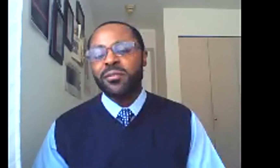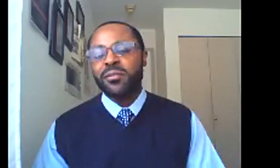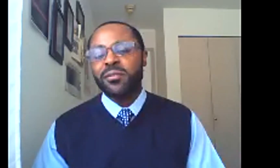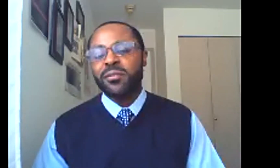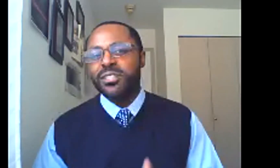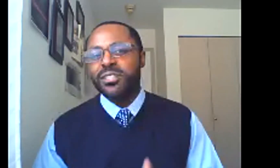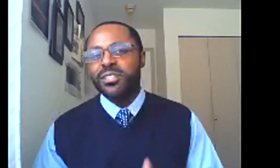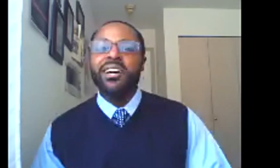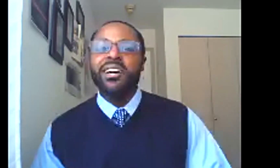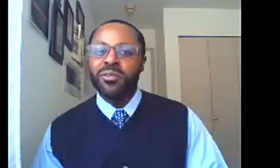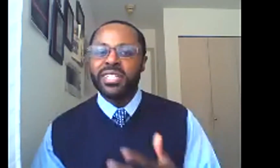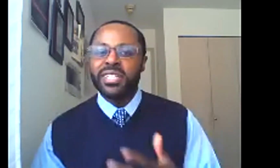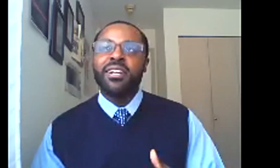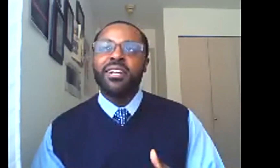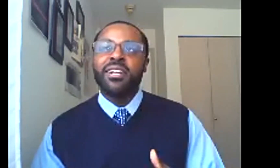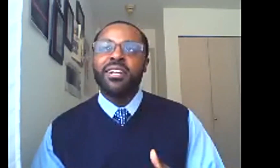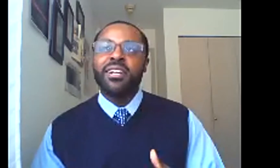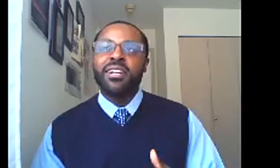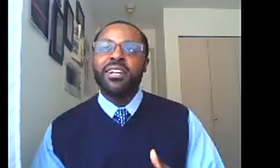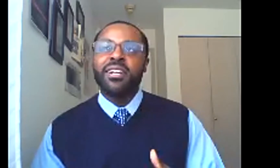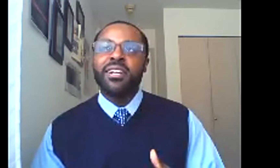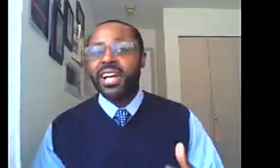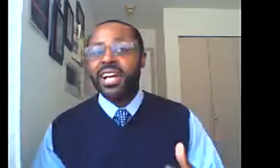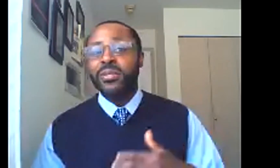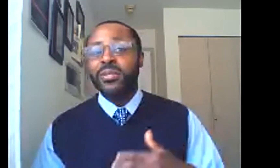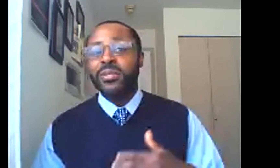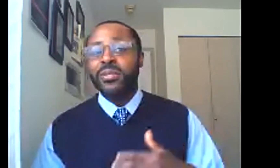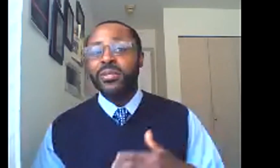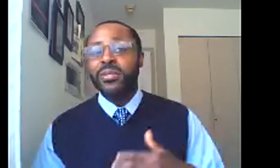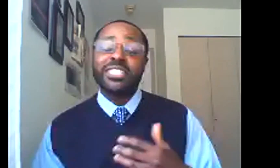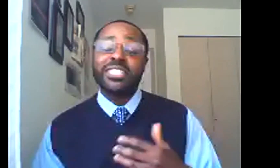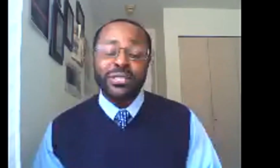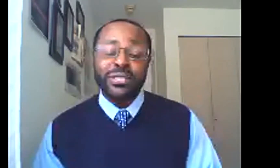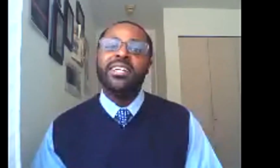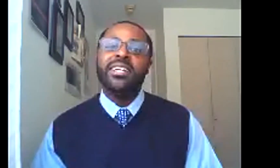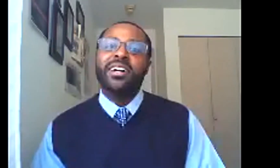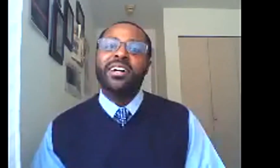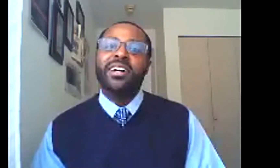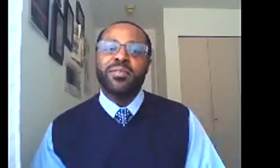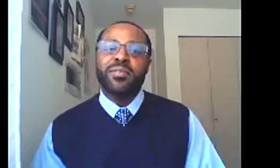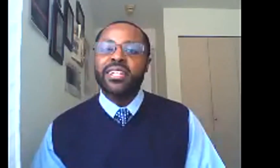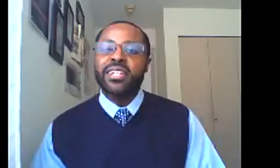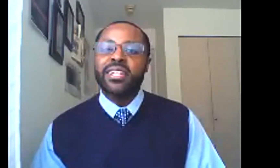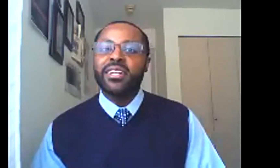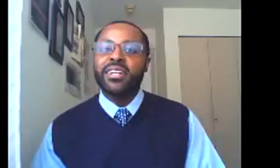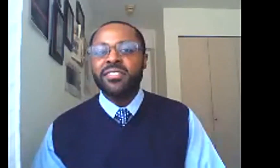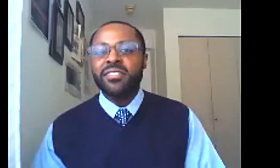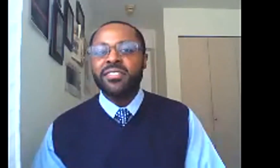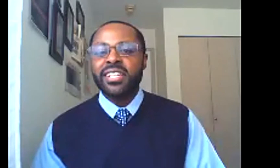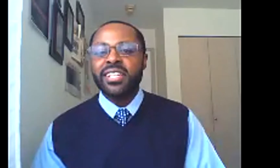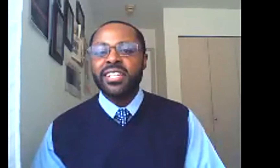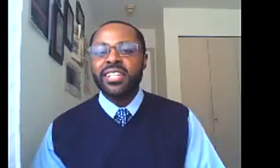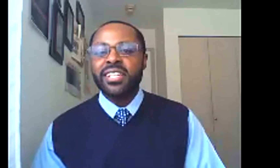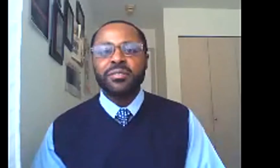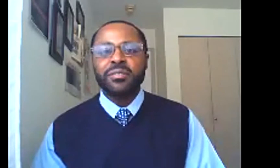that's something that we can sort of think about. How can we begin, uh, to do that? How can we continue to do that? Uh, and for, many, um,